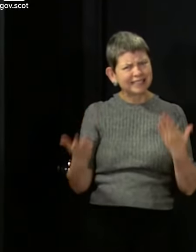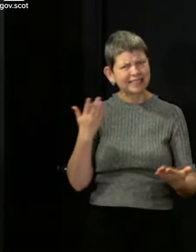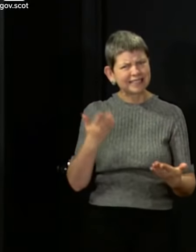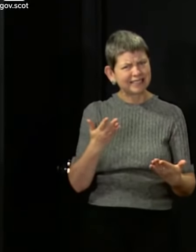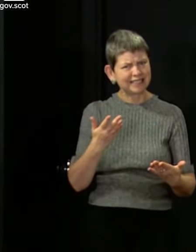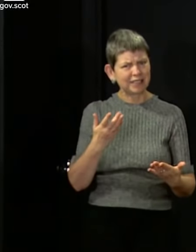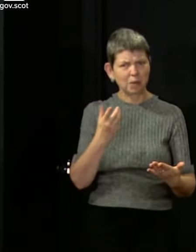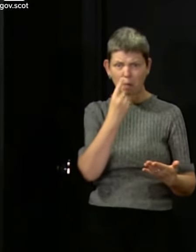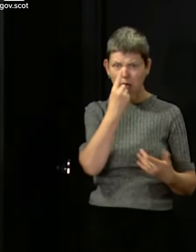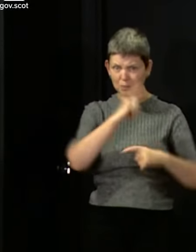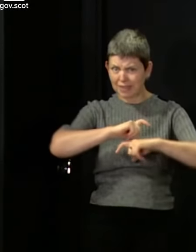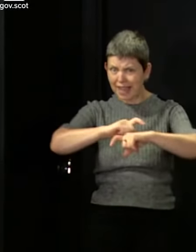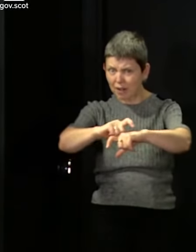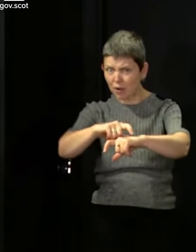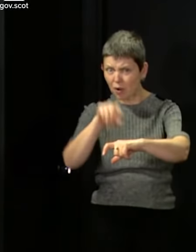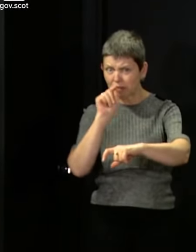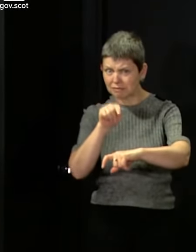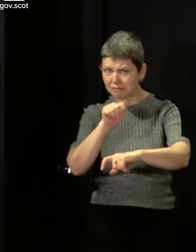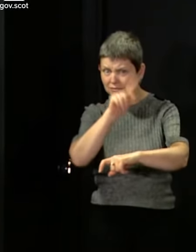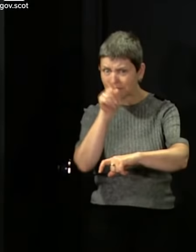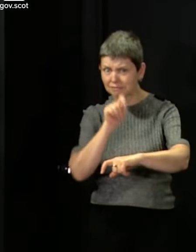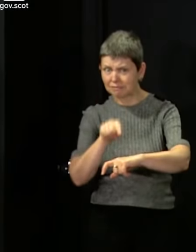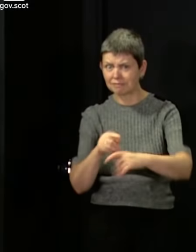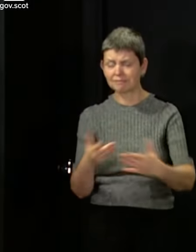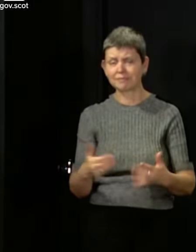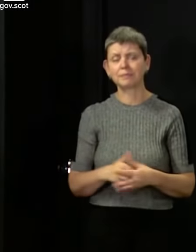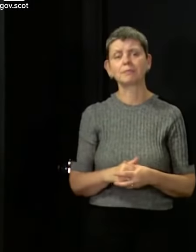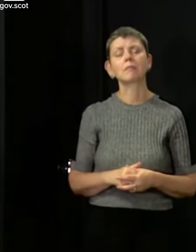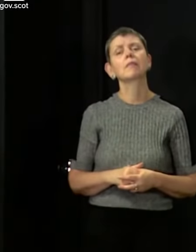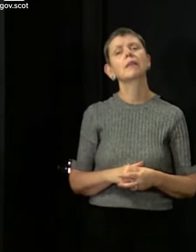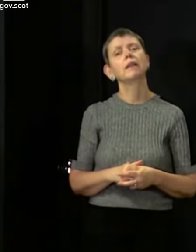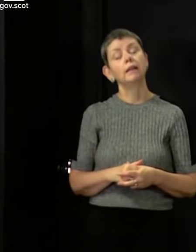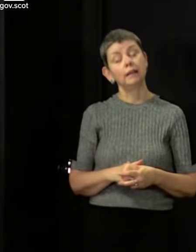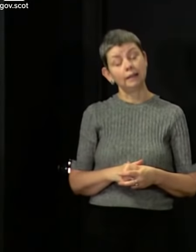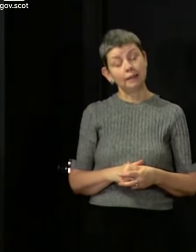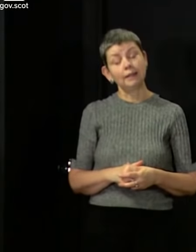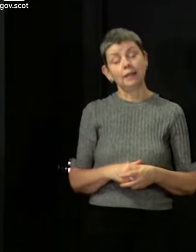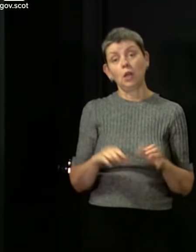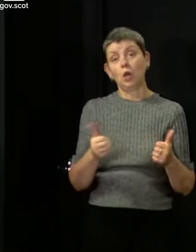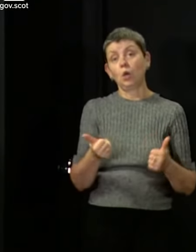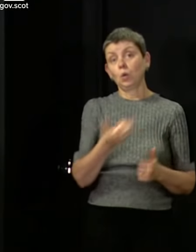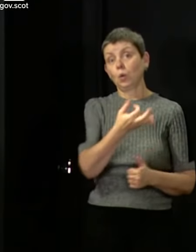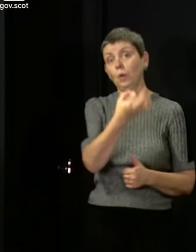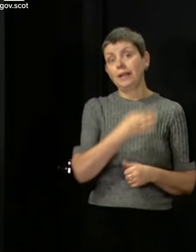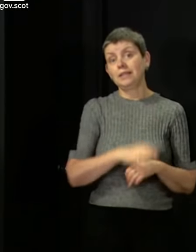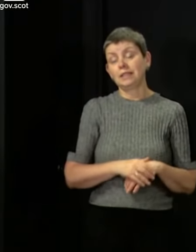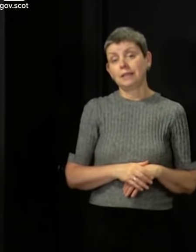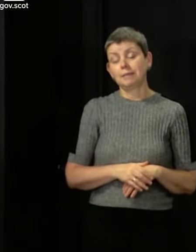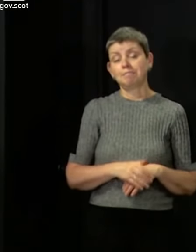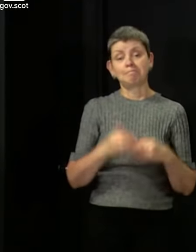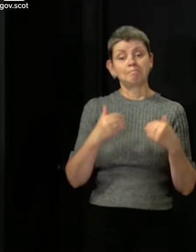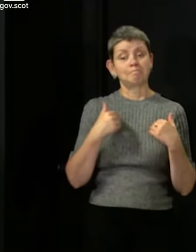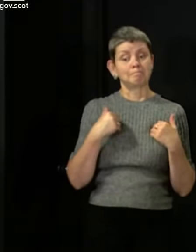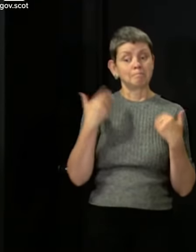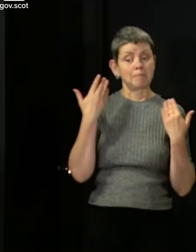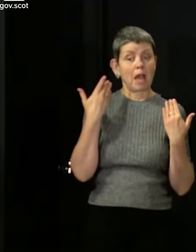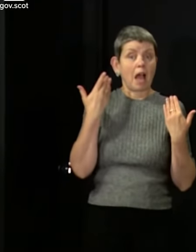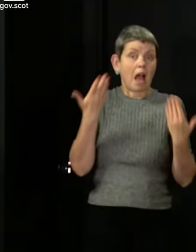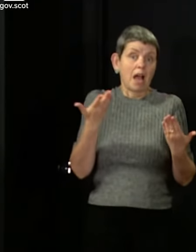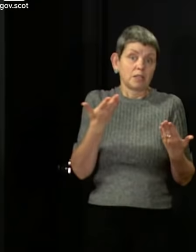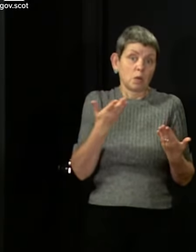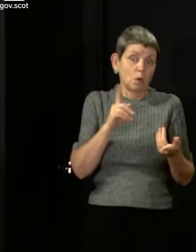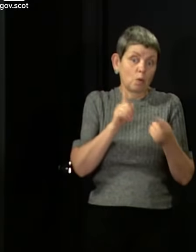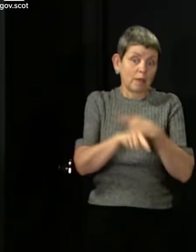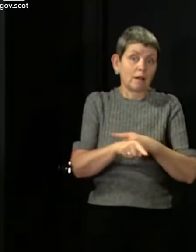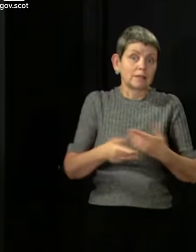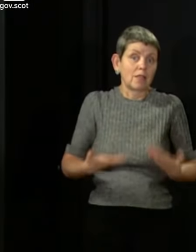question. And as I've often said over the months standing here, I don't know absolutely what the detailed answer to that is yet.